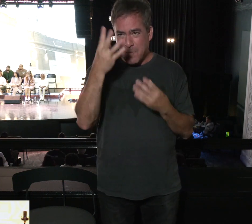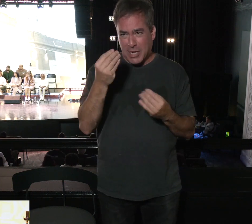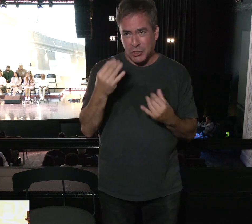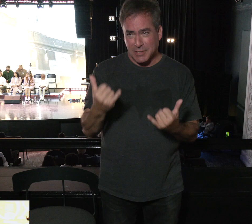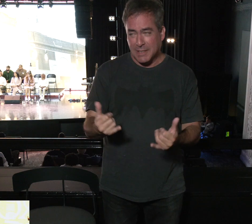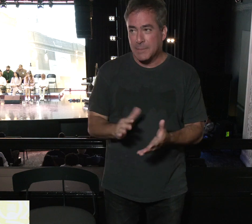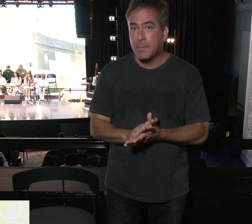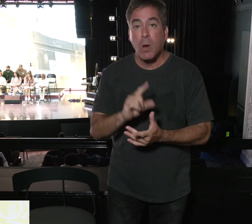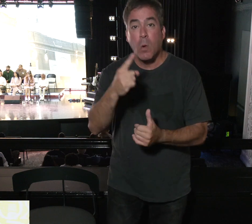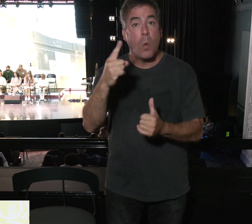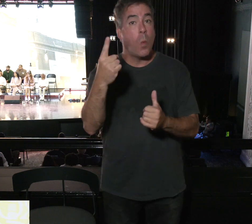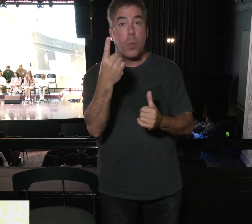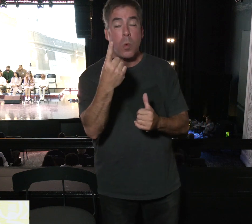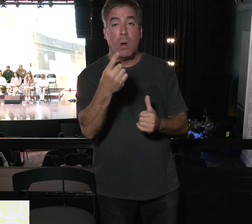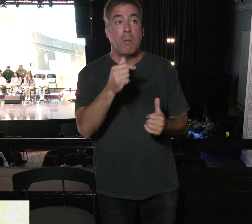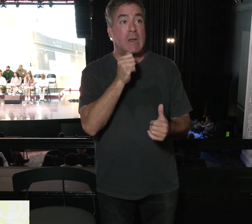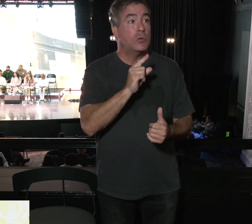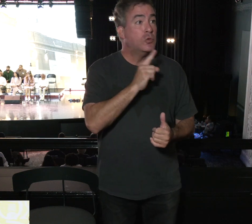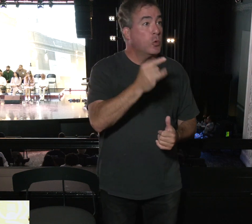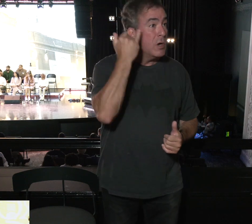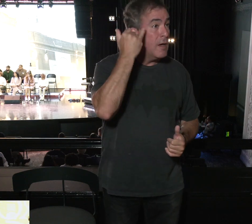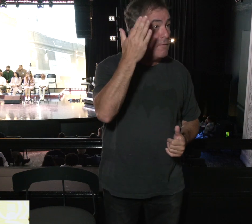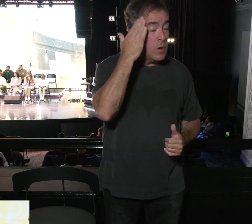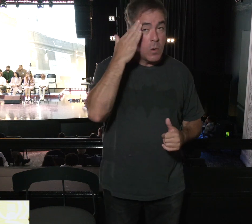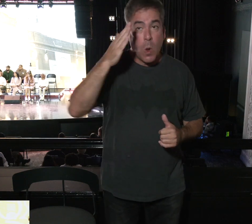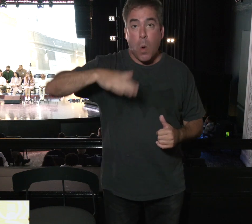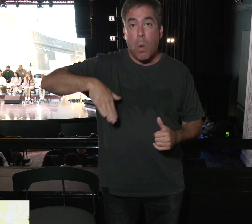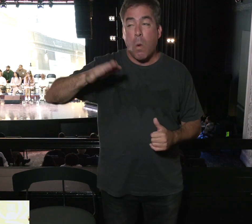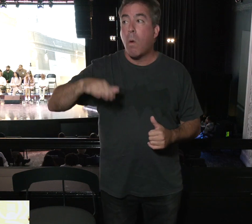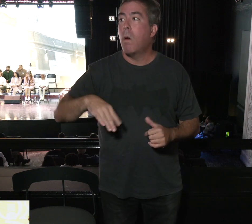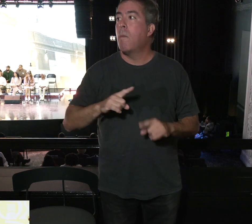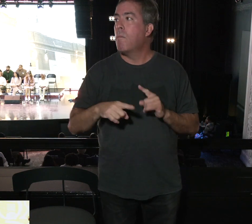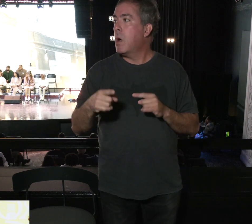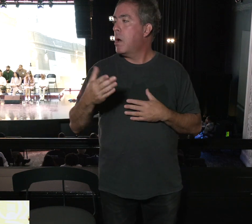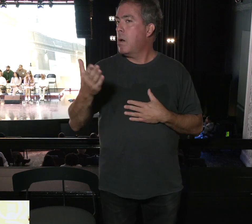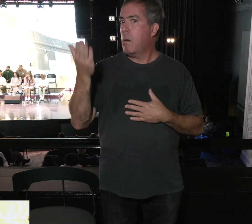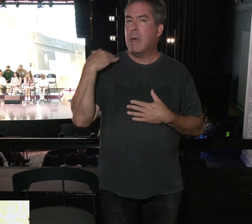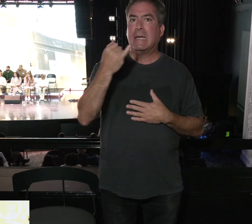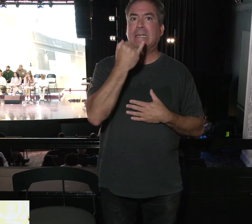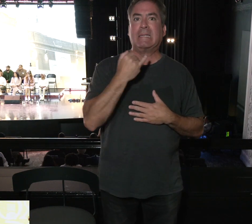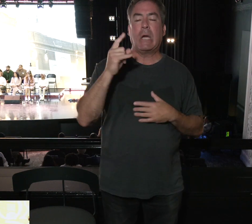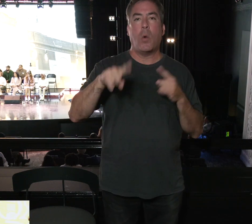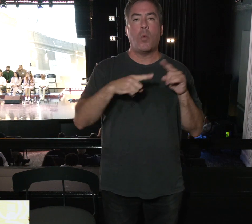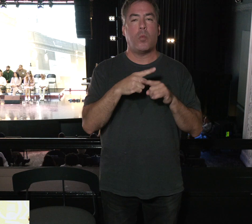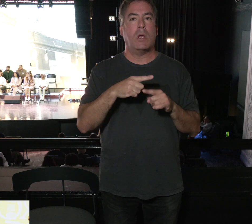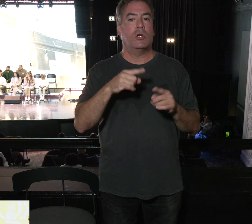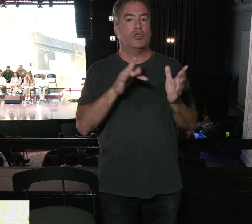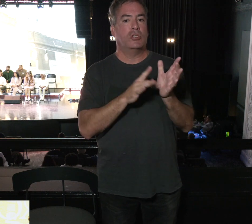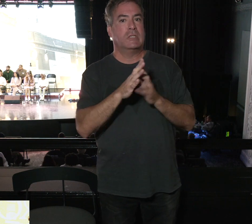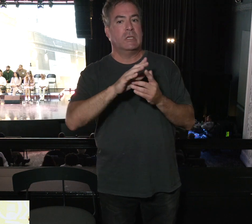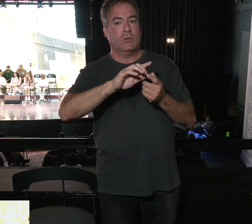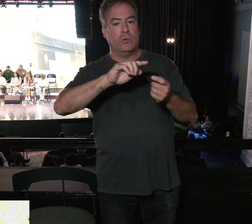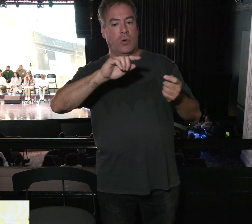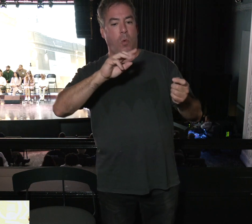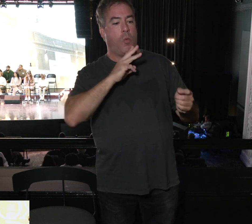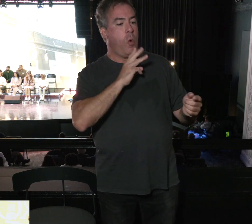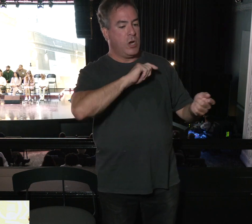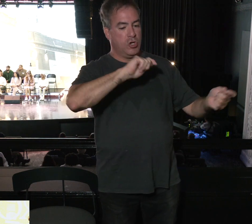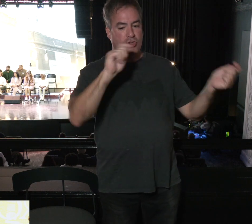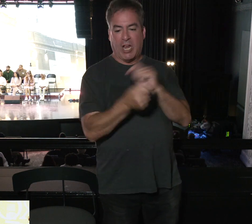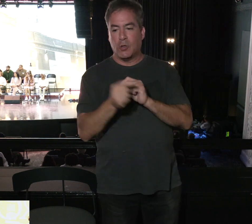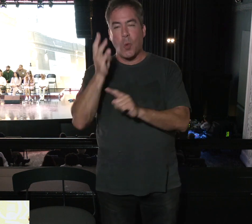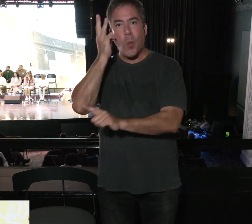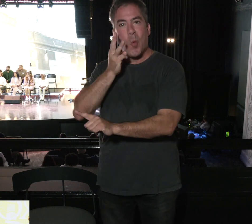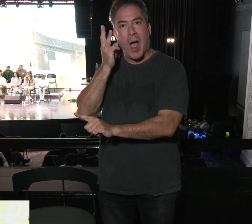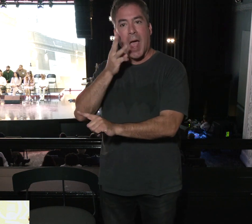But one thing I'm not sure if you knew was that back in Israel when Jesus turned water into wine, that